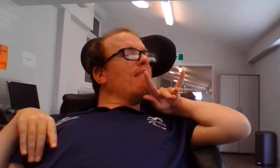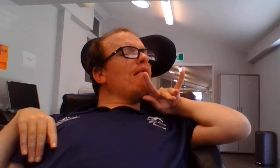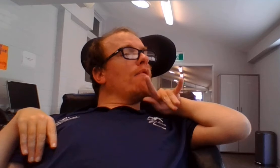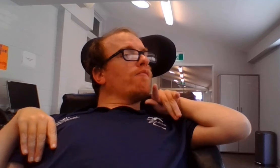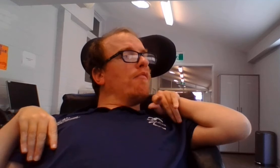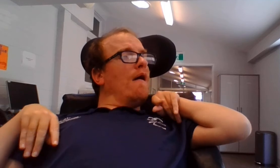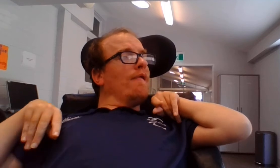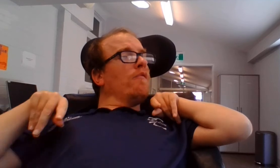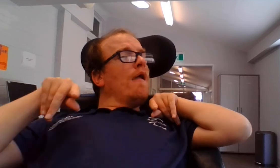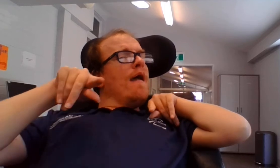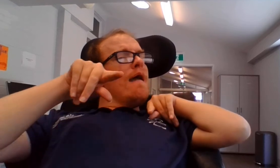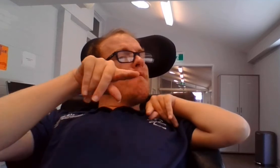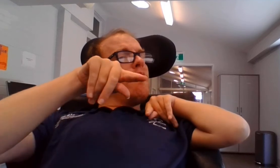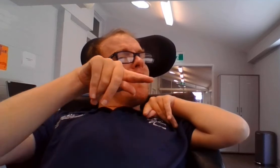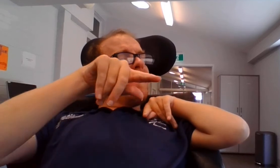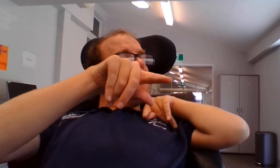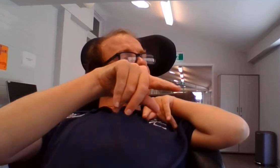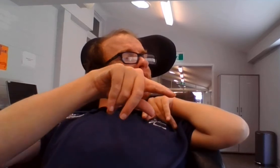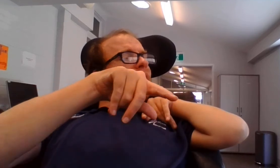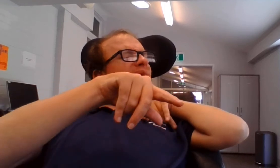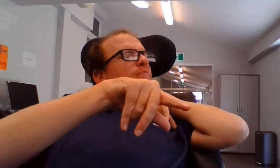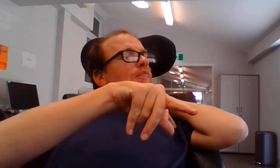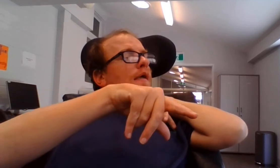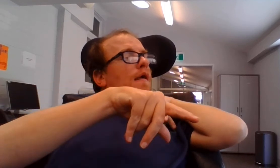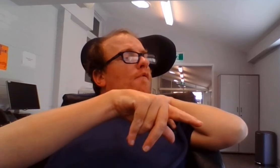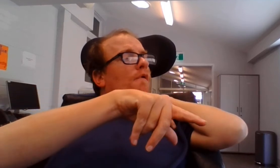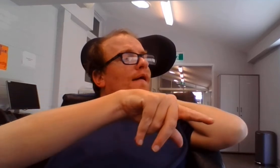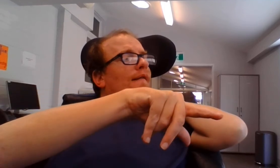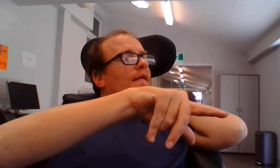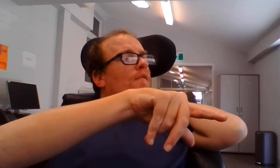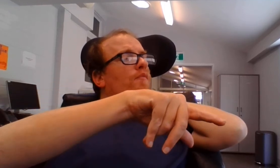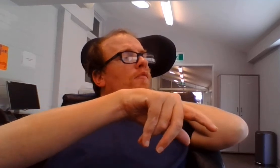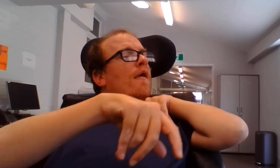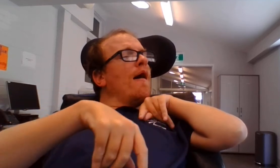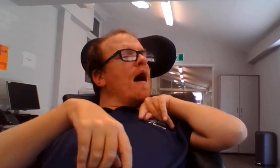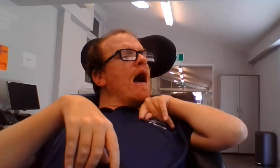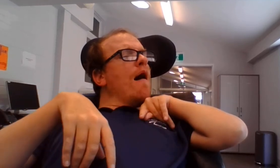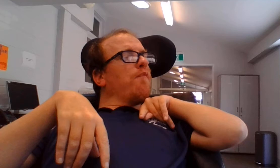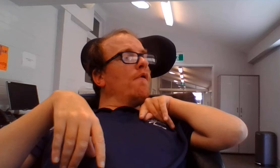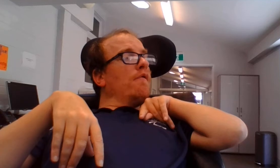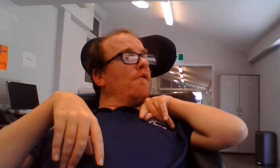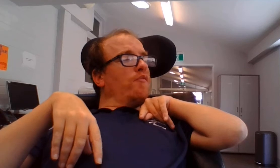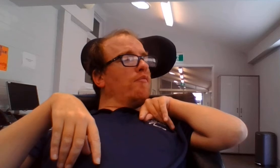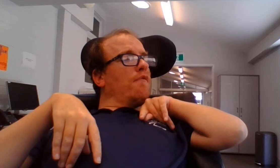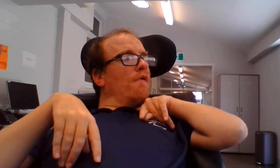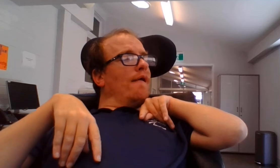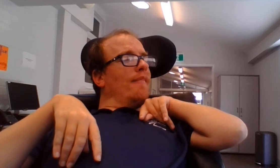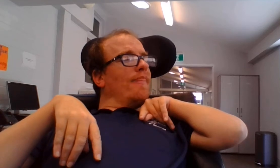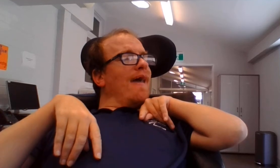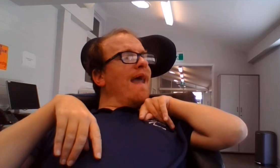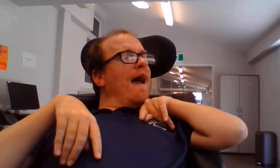video, enjoy slice. If I can just get the ingredients up on your screen there,